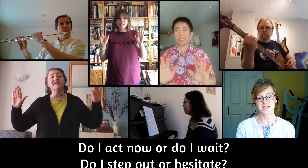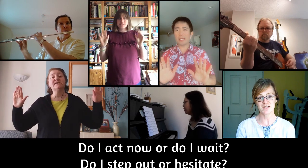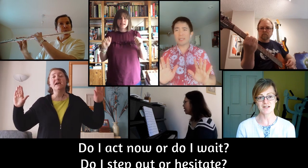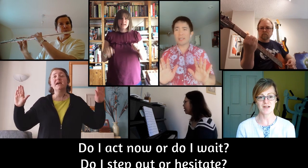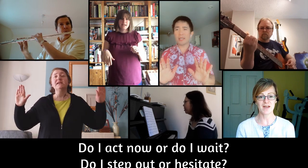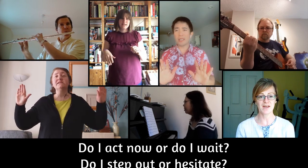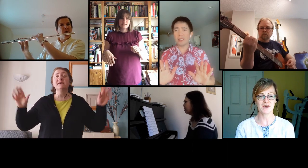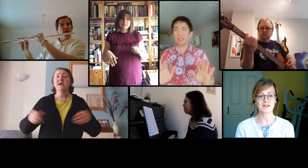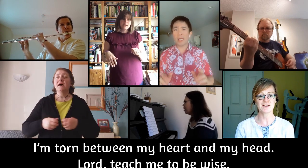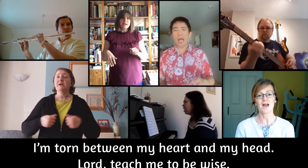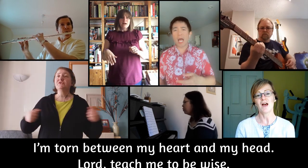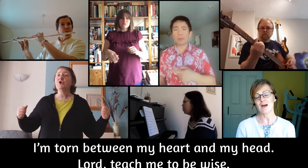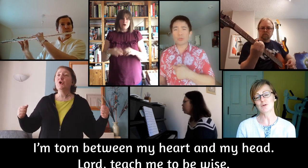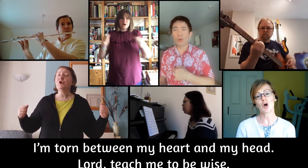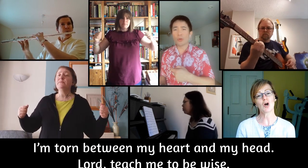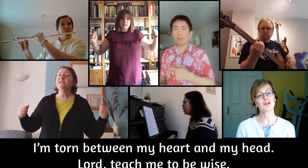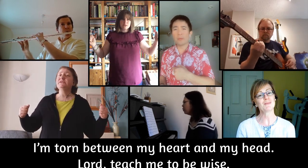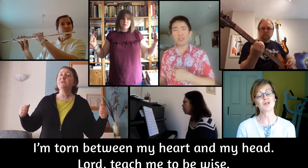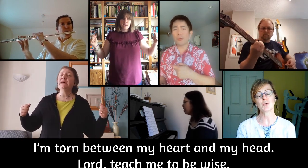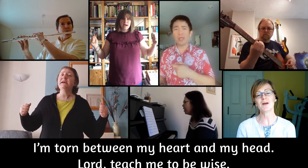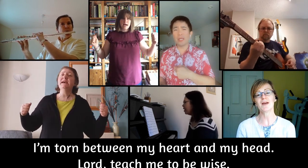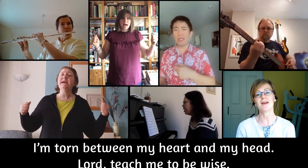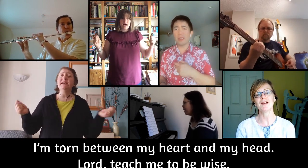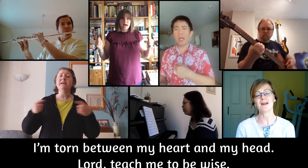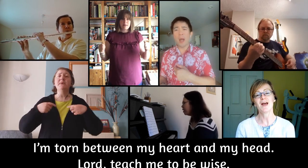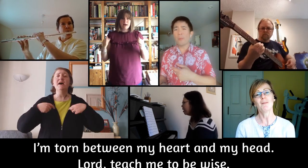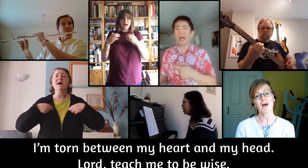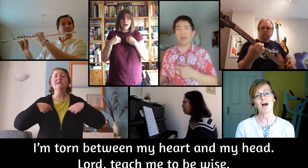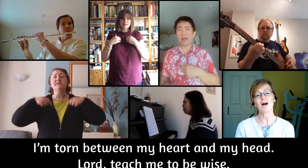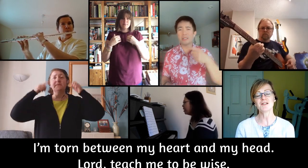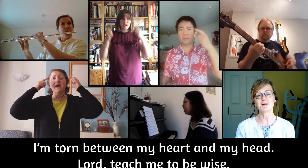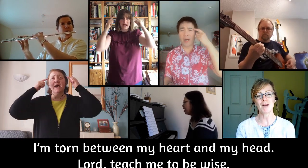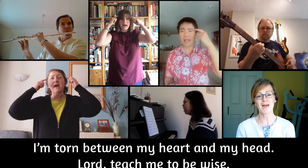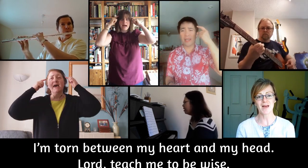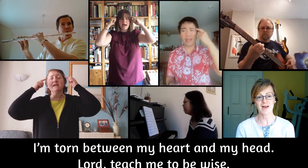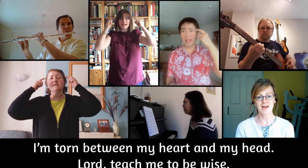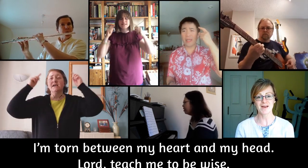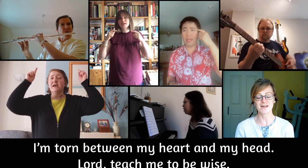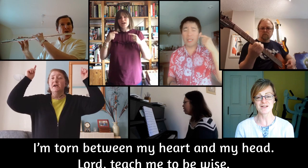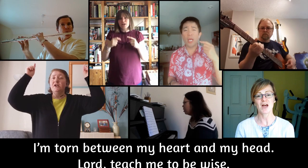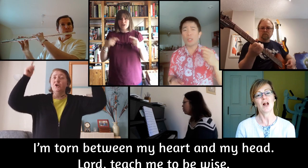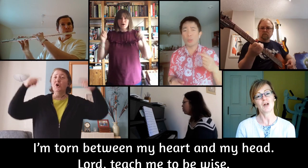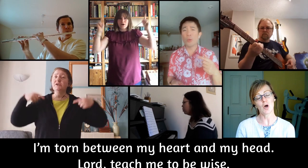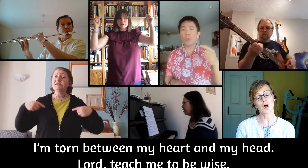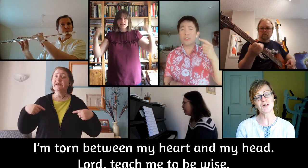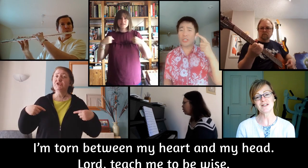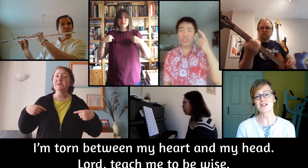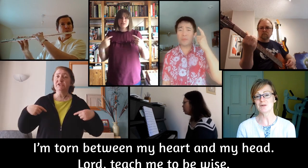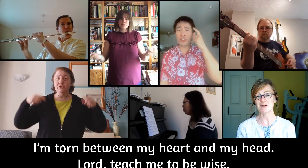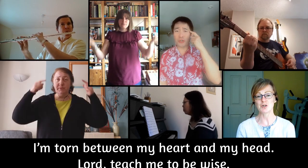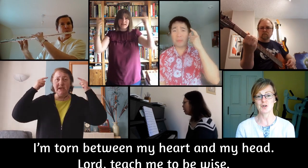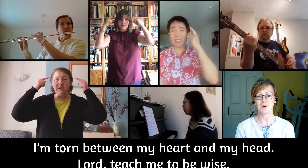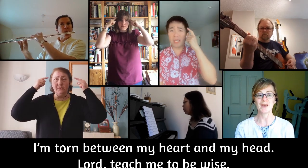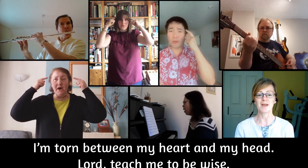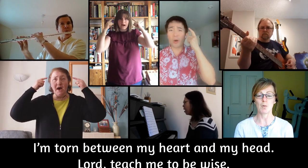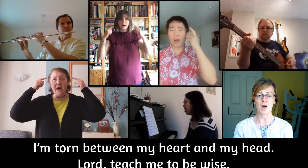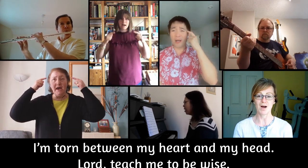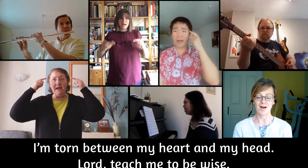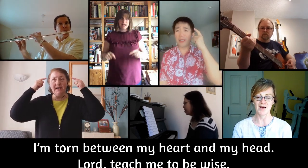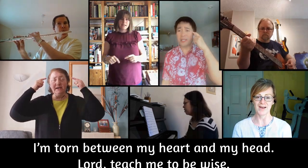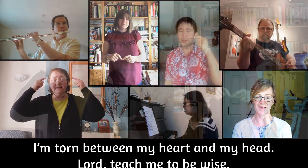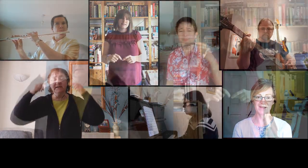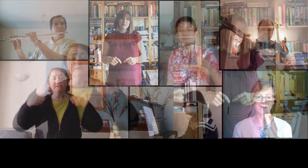hesitate? I'm torn between my Lord and my head. Lord, teach me to be